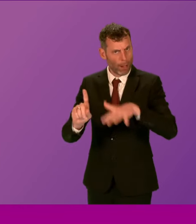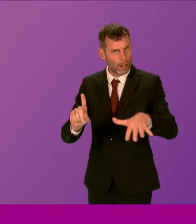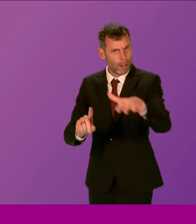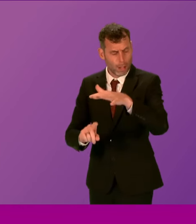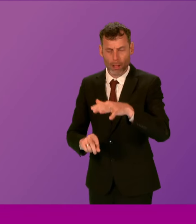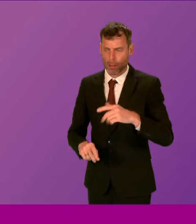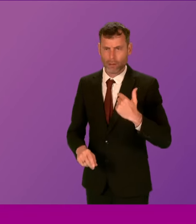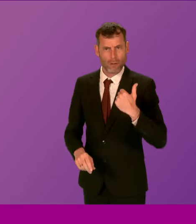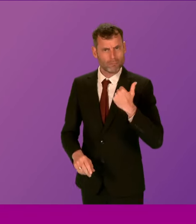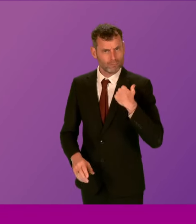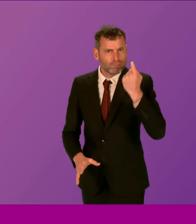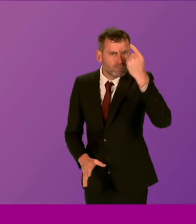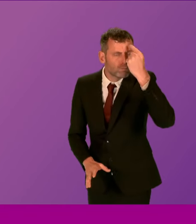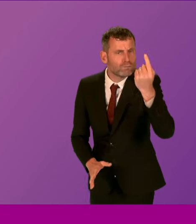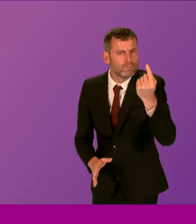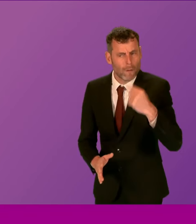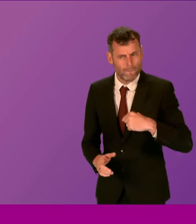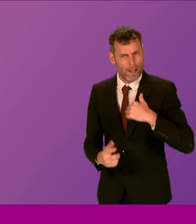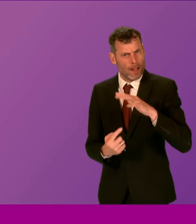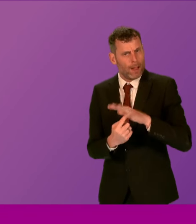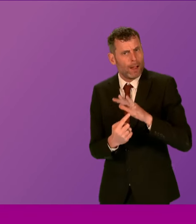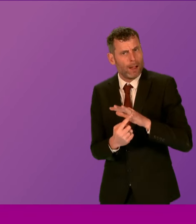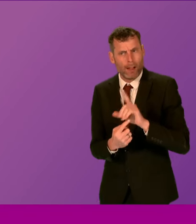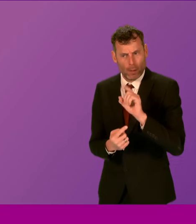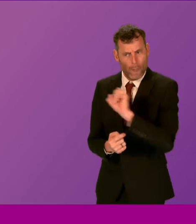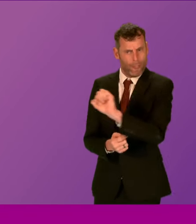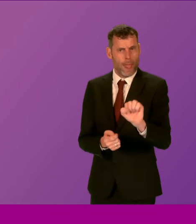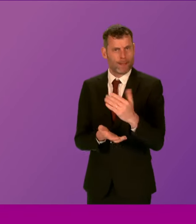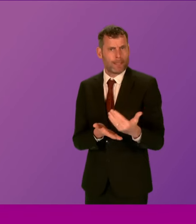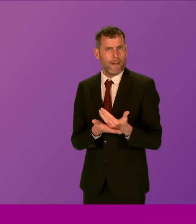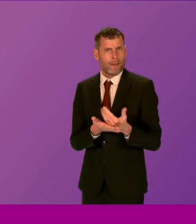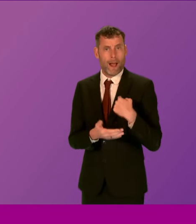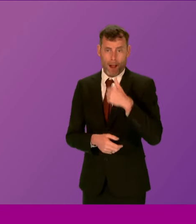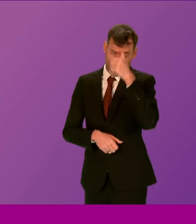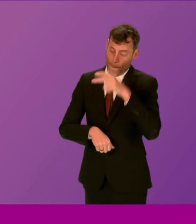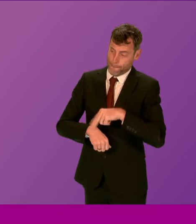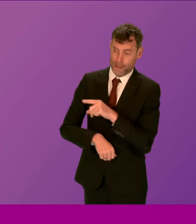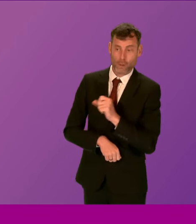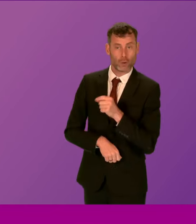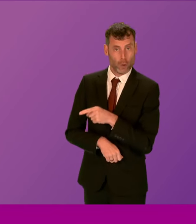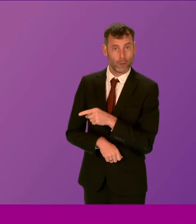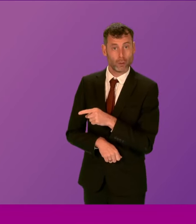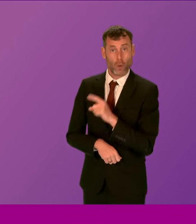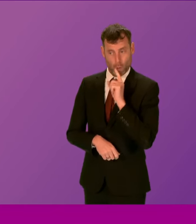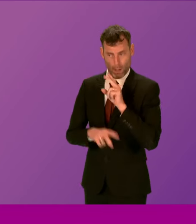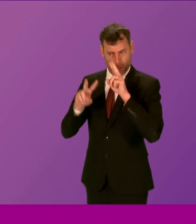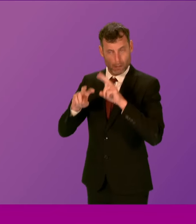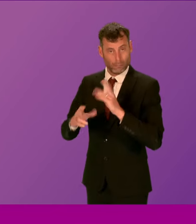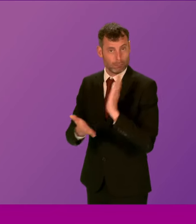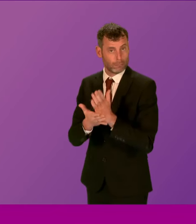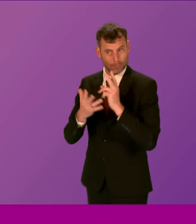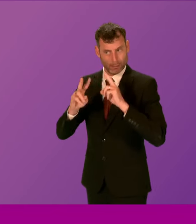the community of Aberfeldy about their safety. I know that Police Scotland will be taking this case, are taking this case